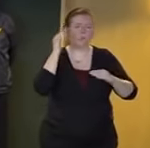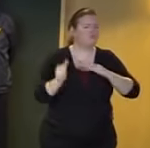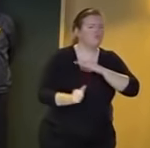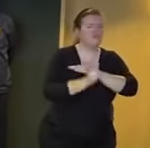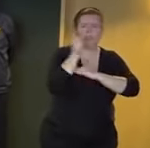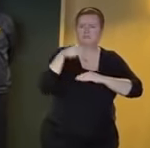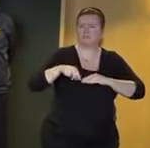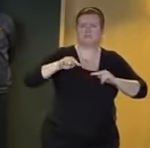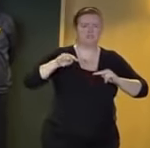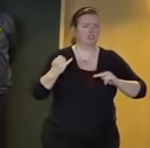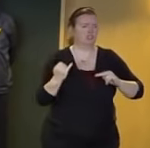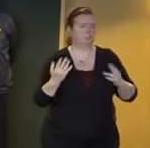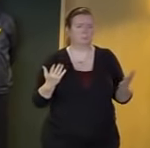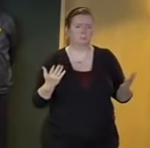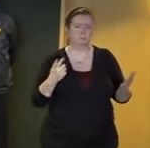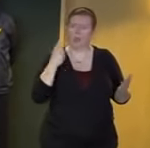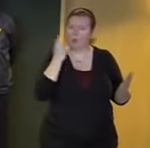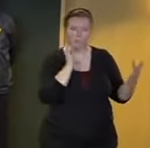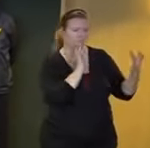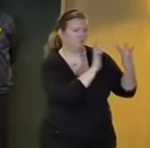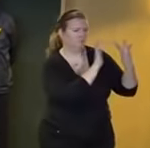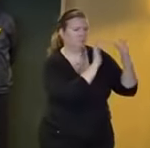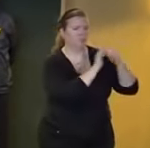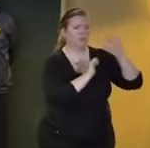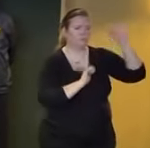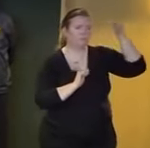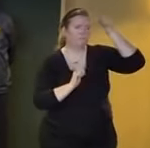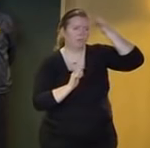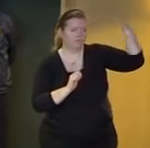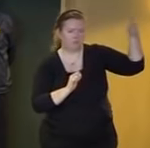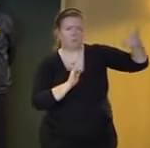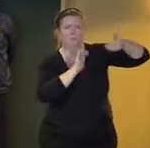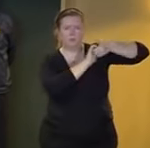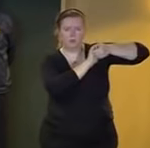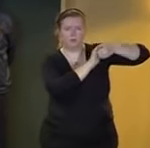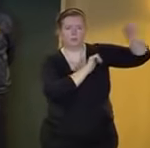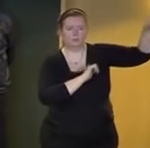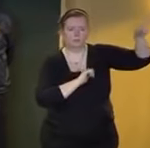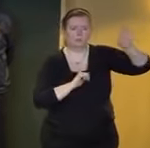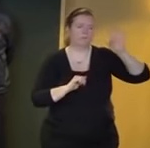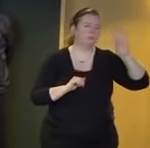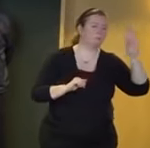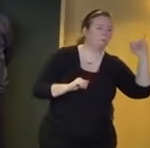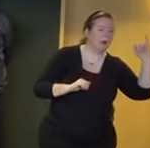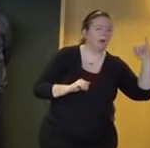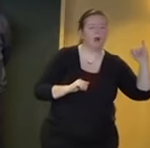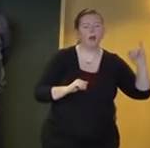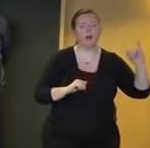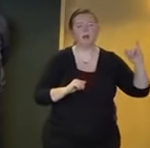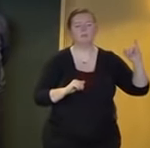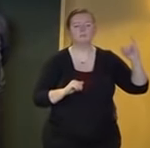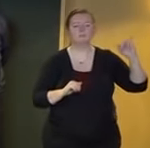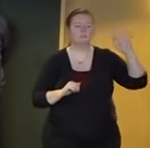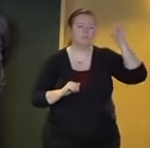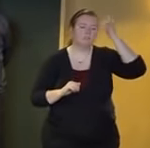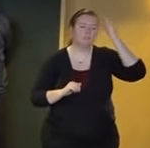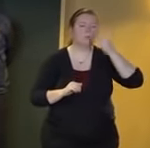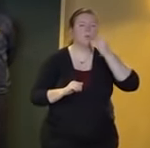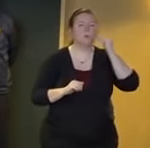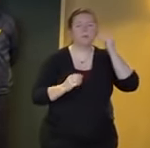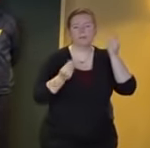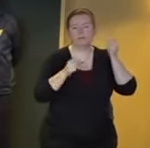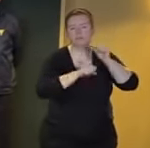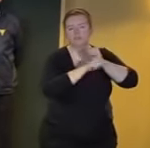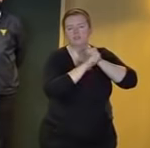remain in direct contact with our federal state and local partners including the fbi and federal department of homeland security to ensure that we have the most up-to-date